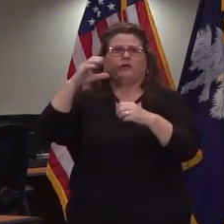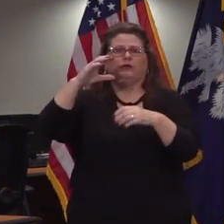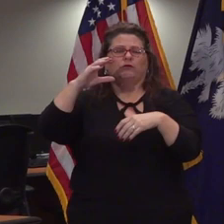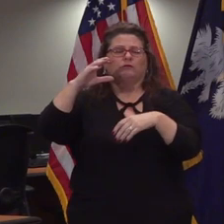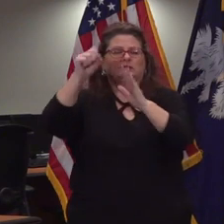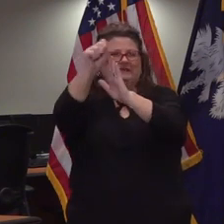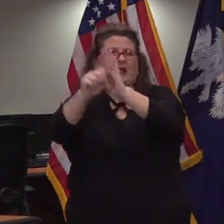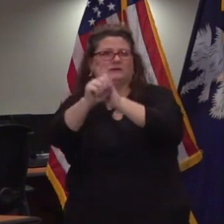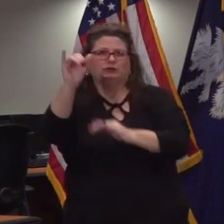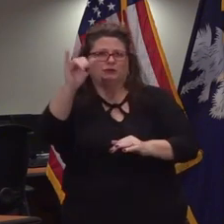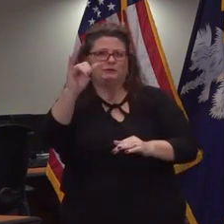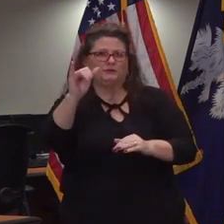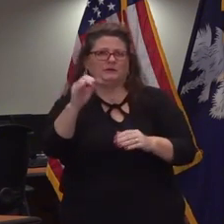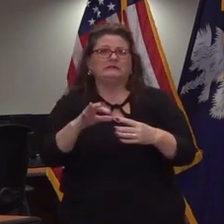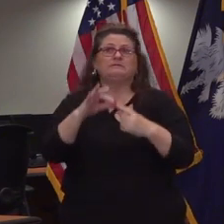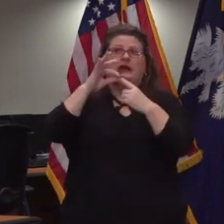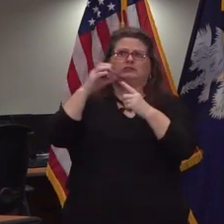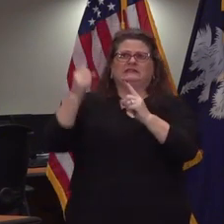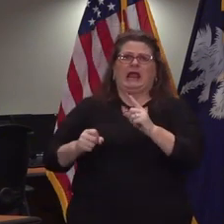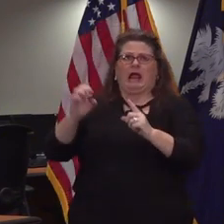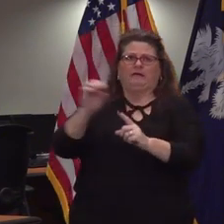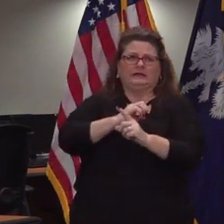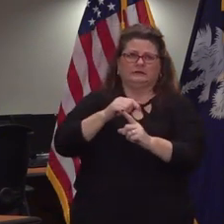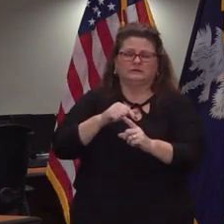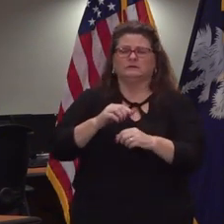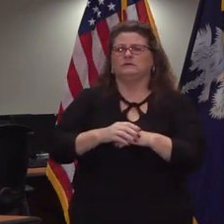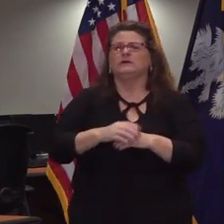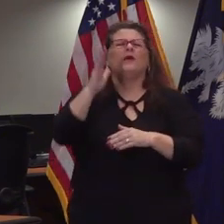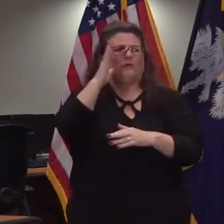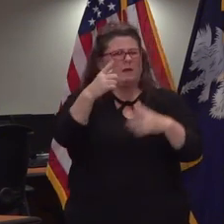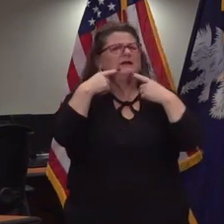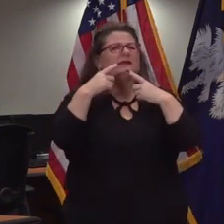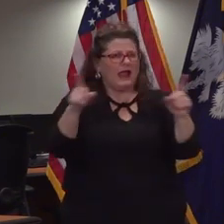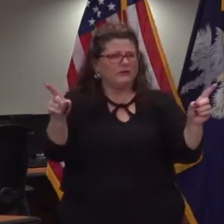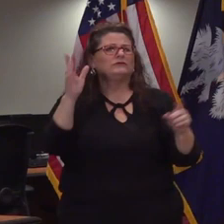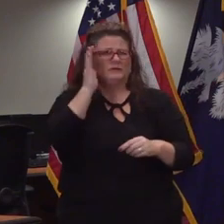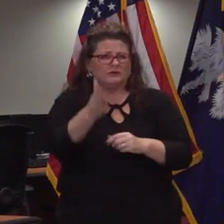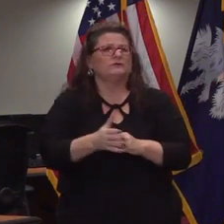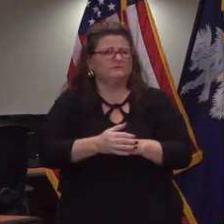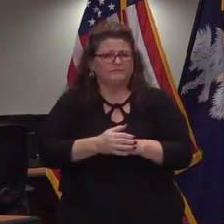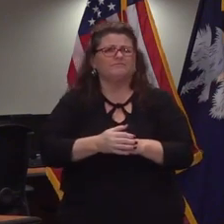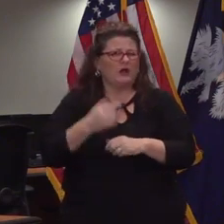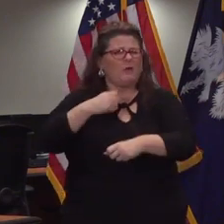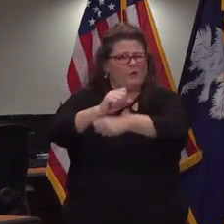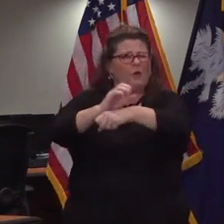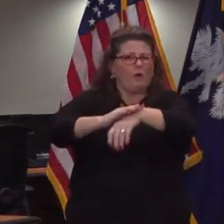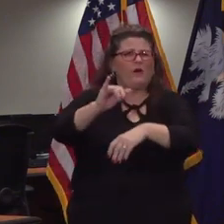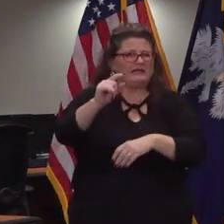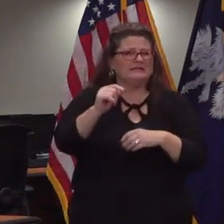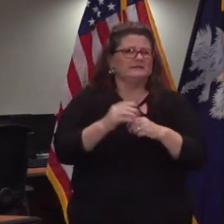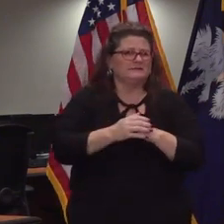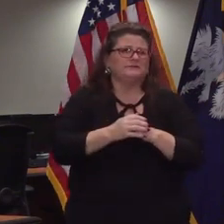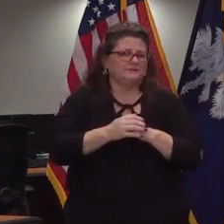those decisions will be made and will be announced and but we're working on it uh working on it right now that is as